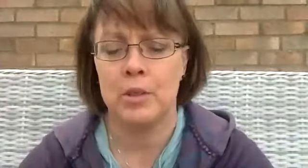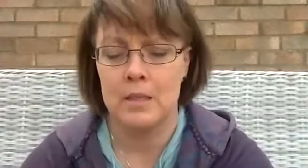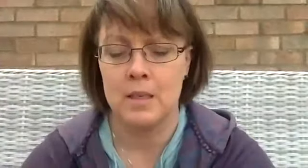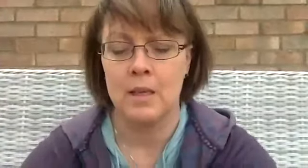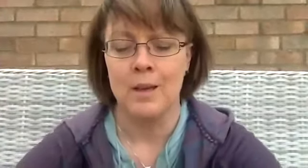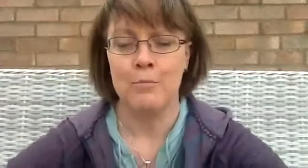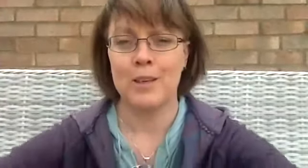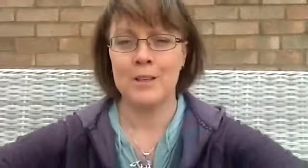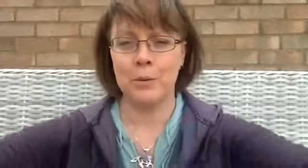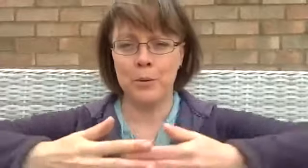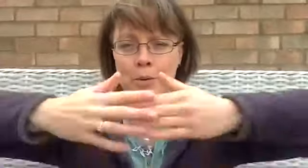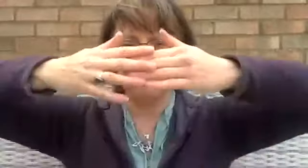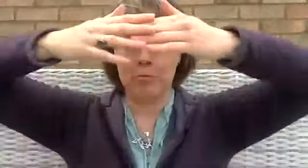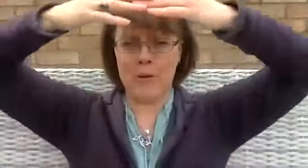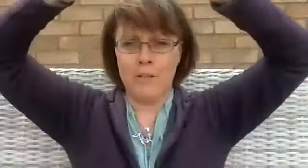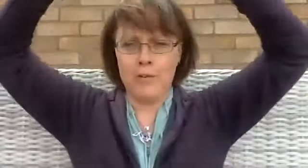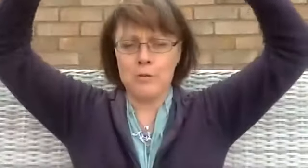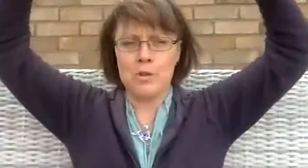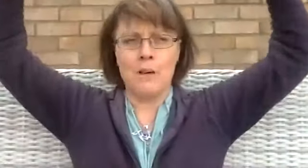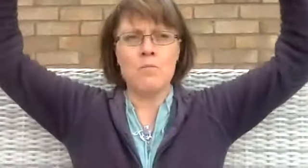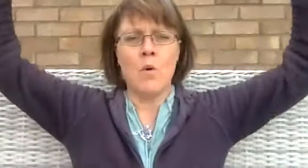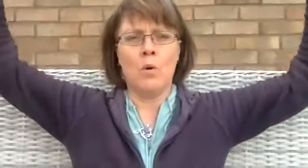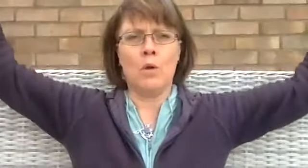Bringing you all this bright future. Bringing